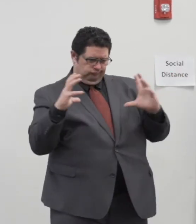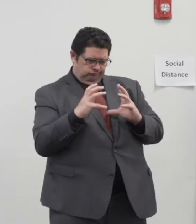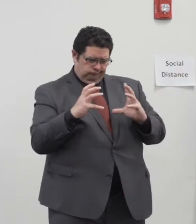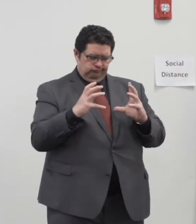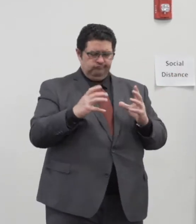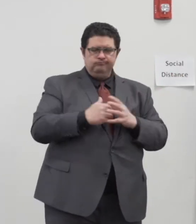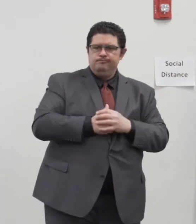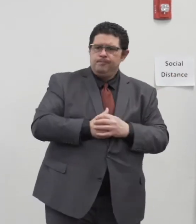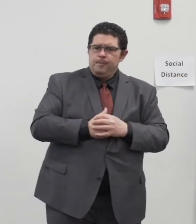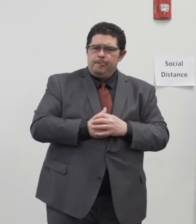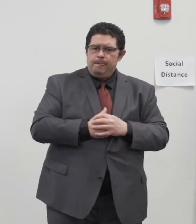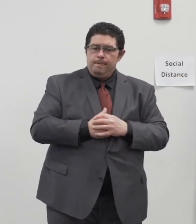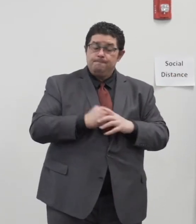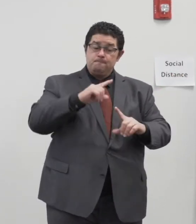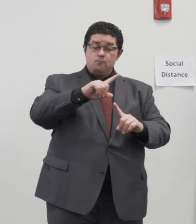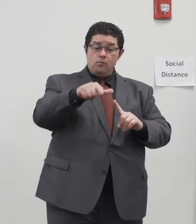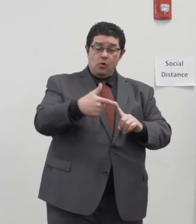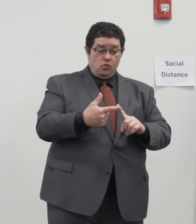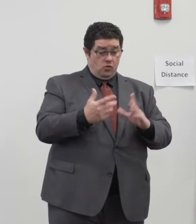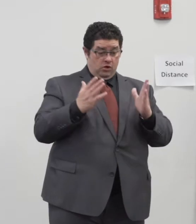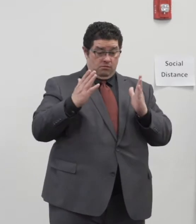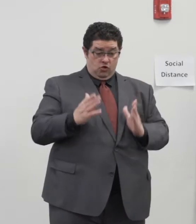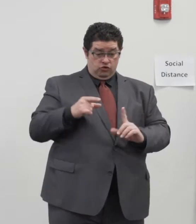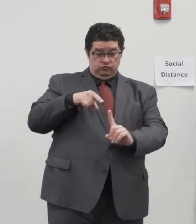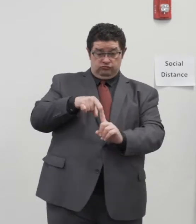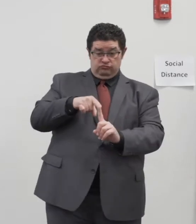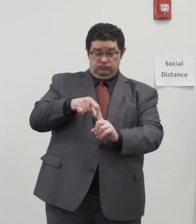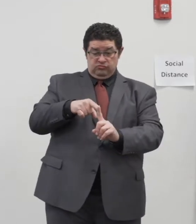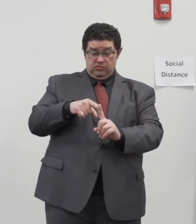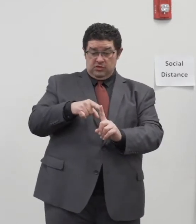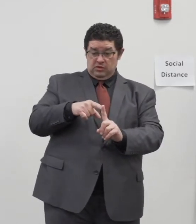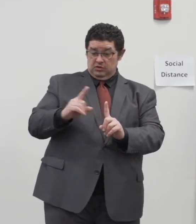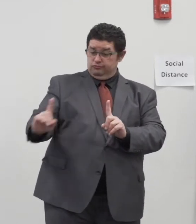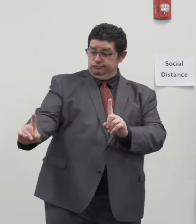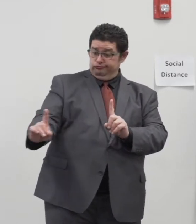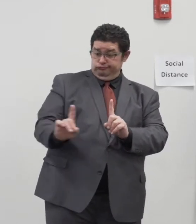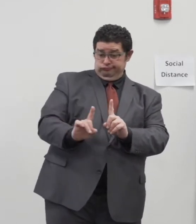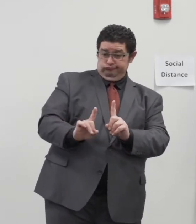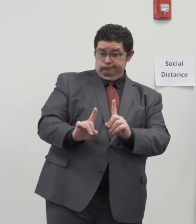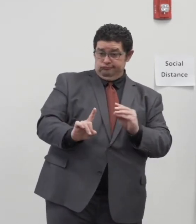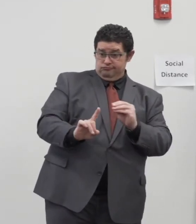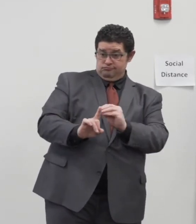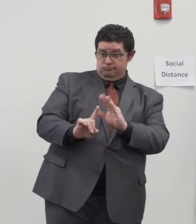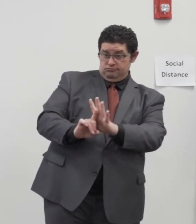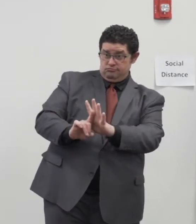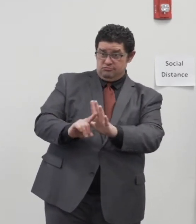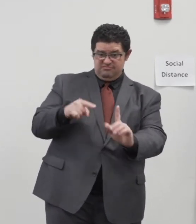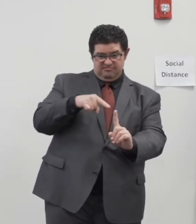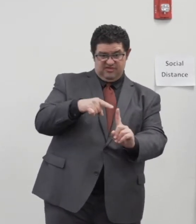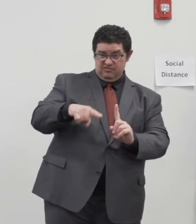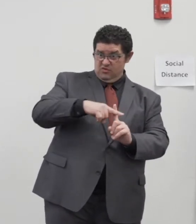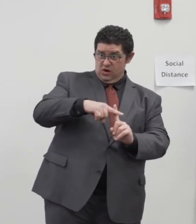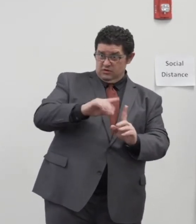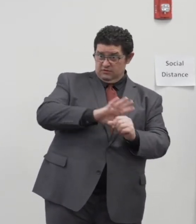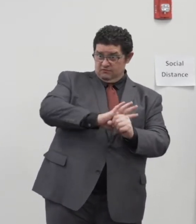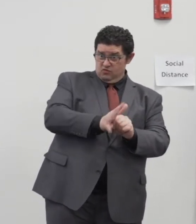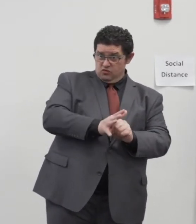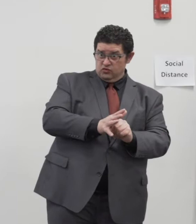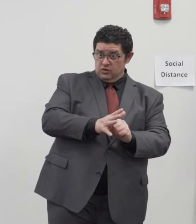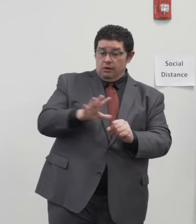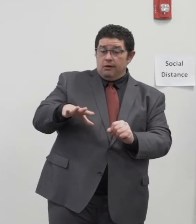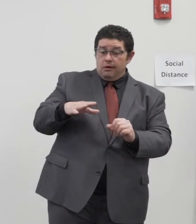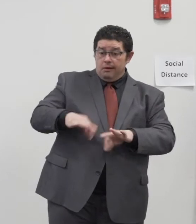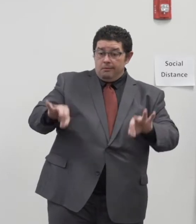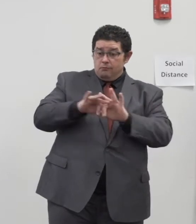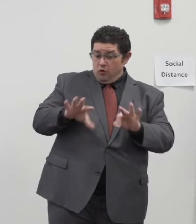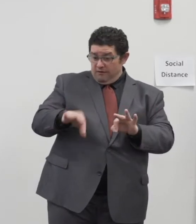When someone's in close contact with a person who's tested positive for COVID-19, it's important to find them, get